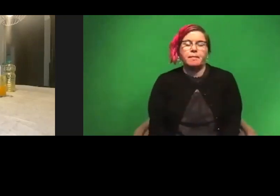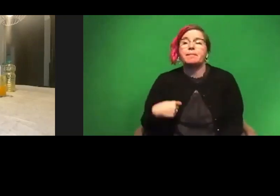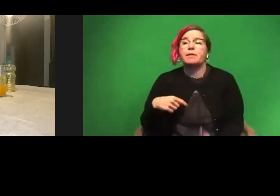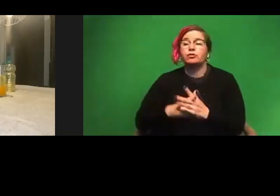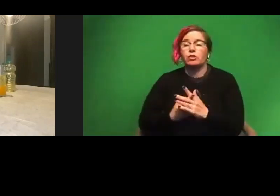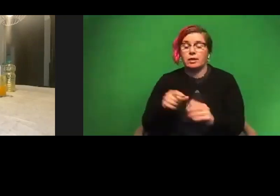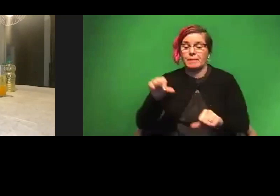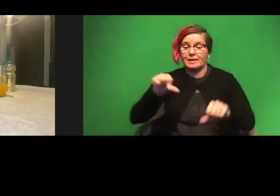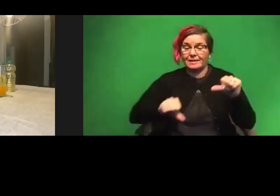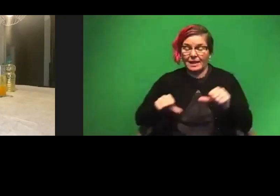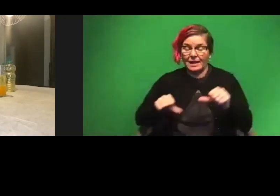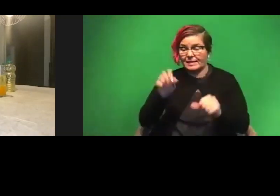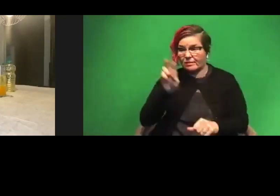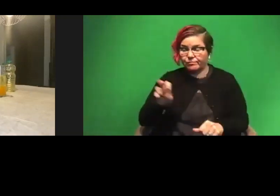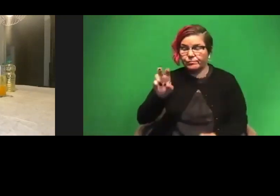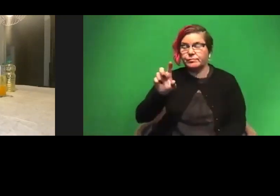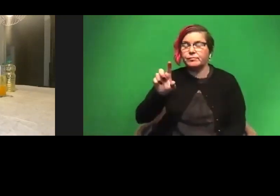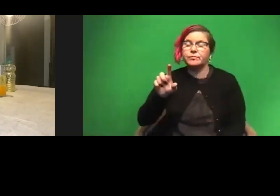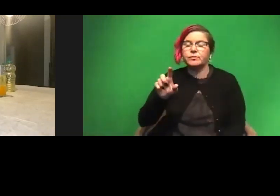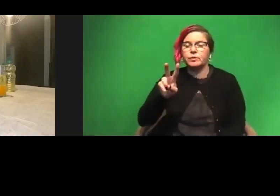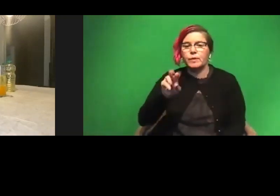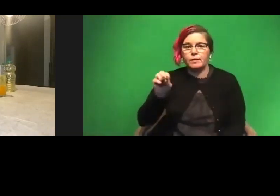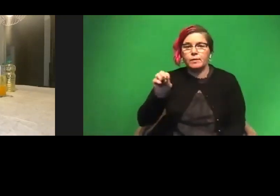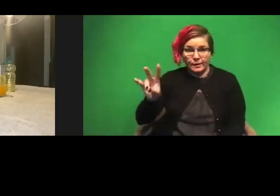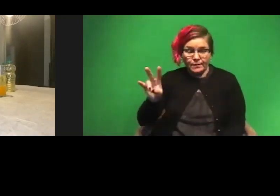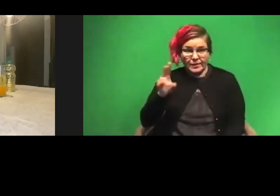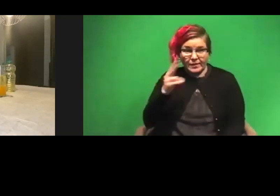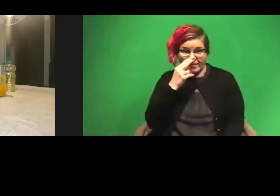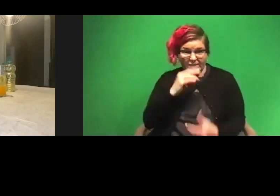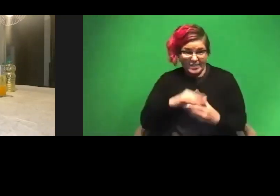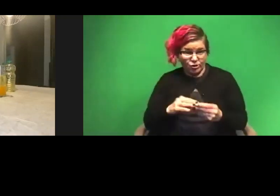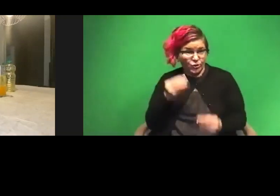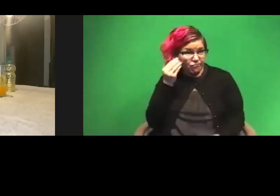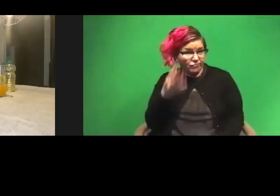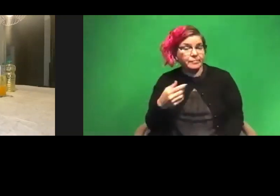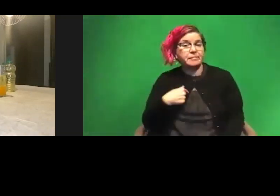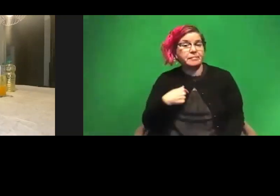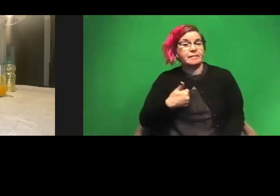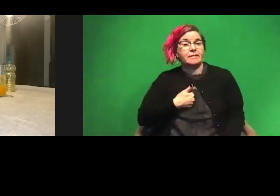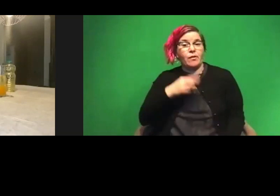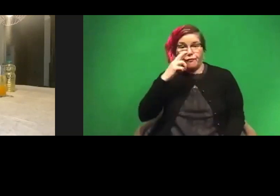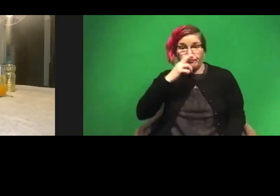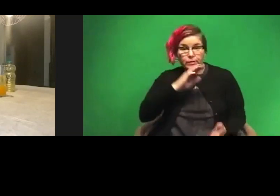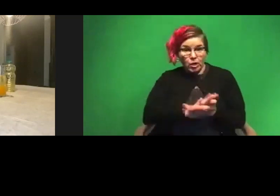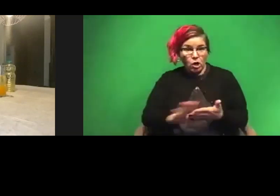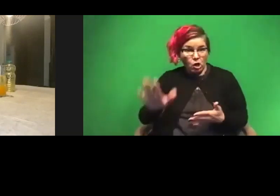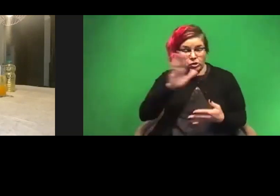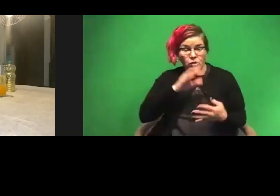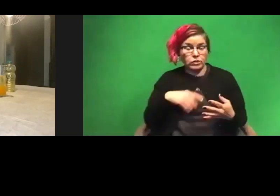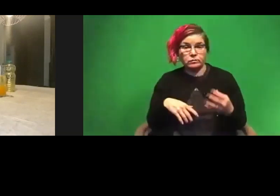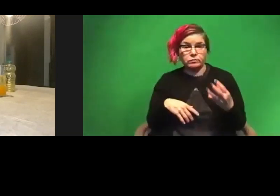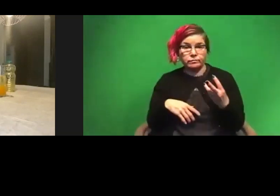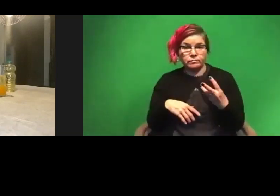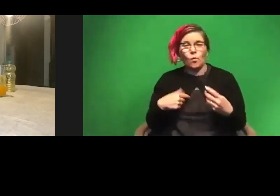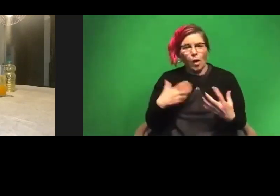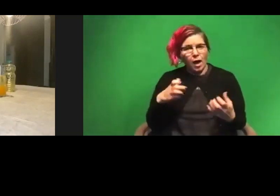scientific journey in 2007 and funny story. I was a freshman in college and I wanted to actually be an MD